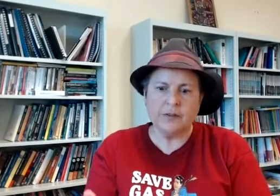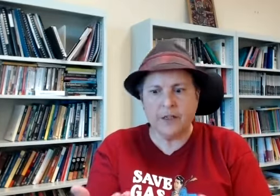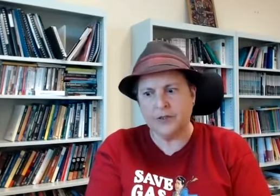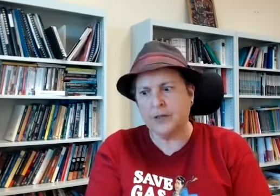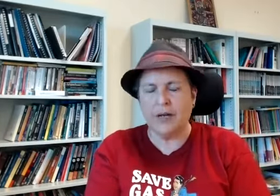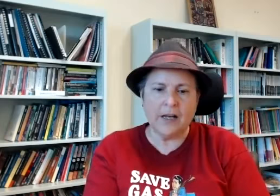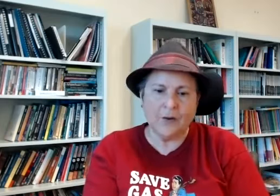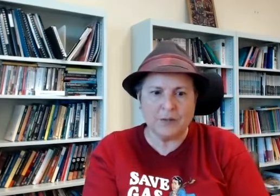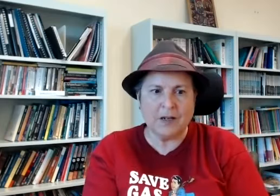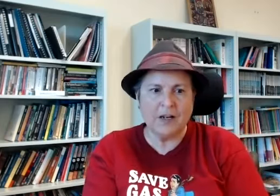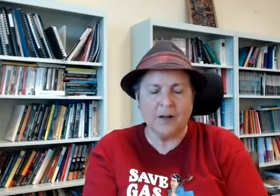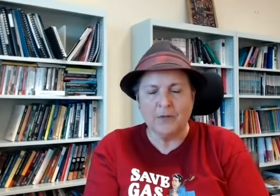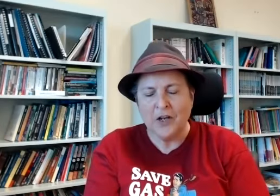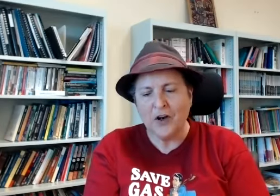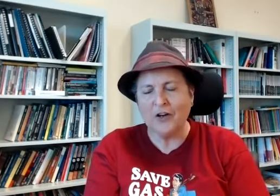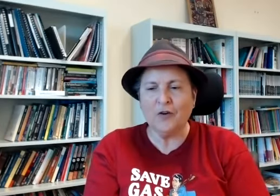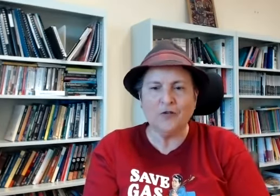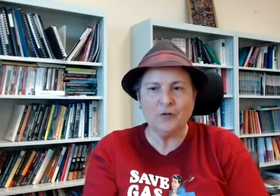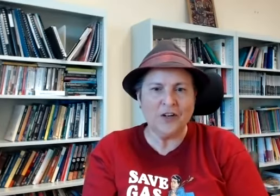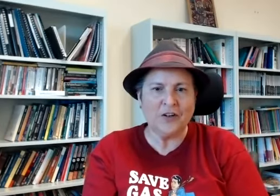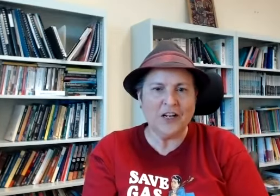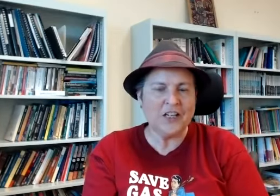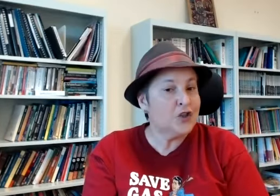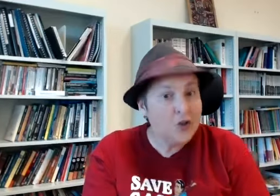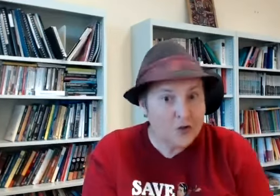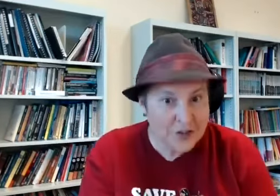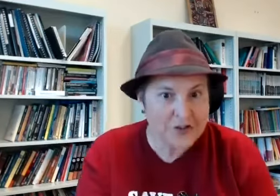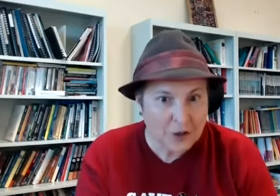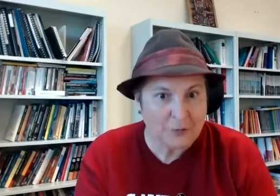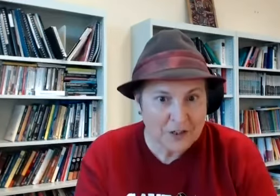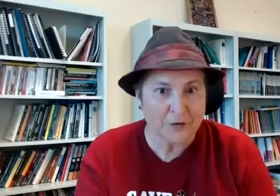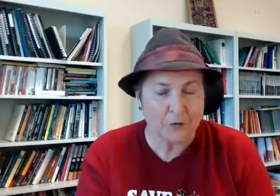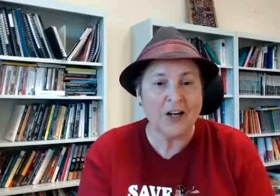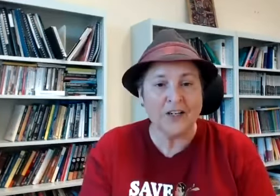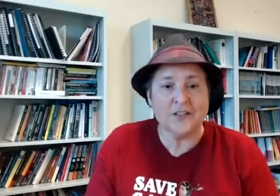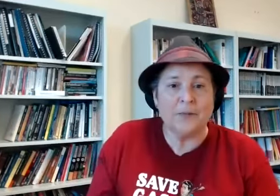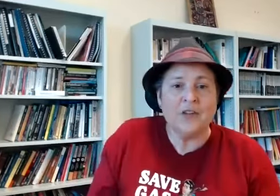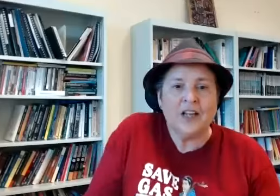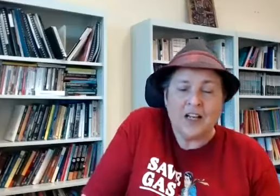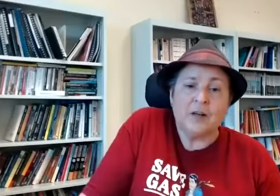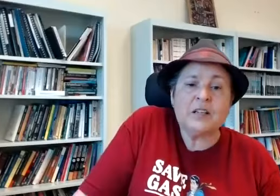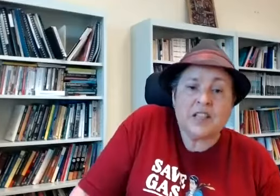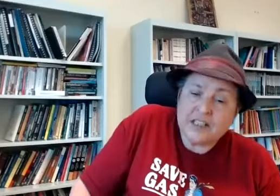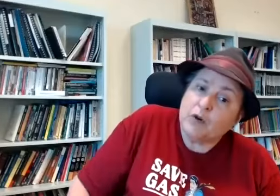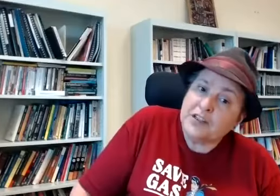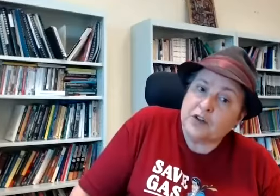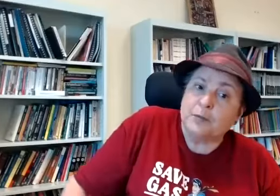linguistic parlance but i um kind of often wonder it gets used in so many different ways um and i must say in some ways that are a bit